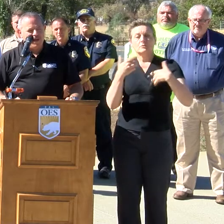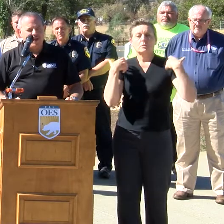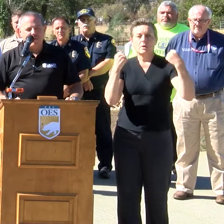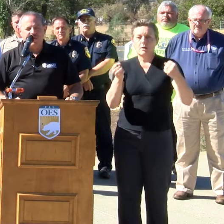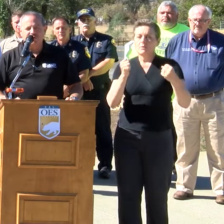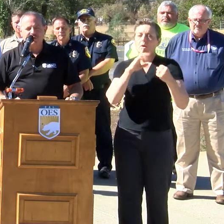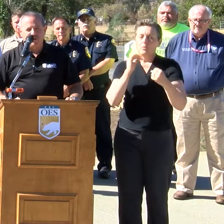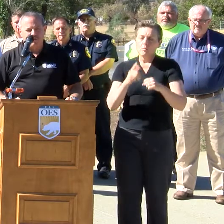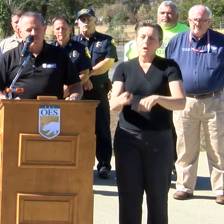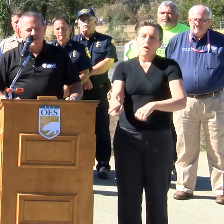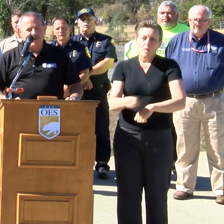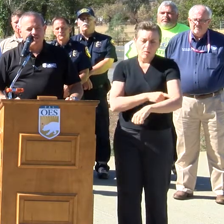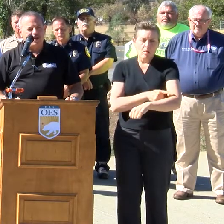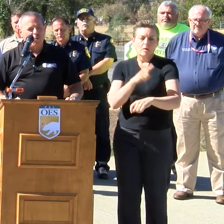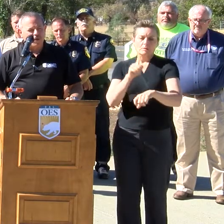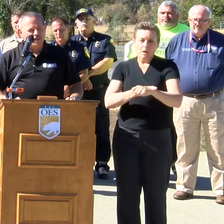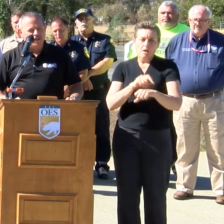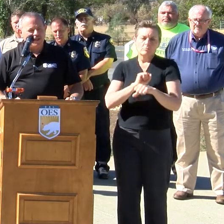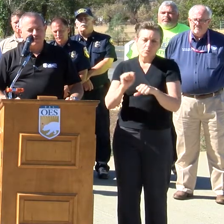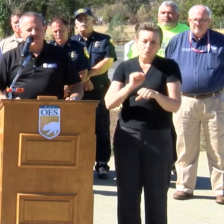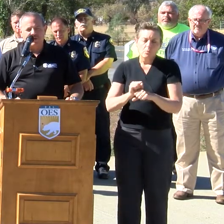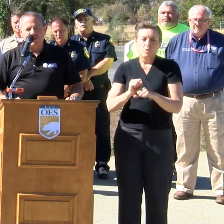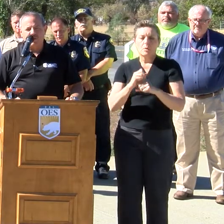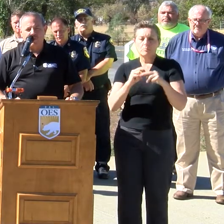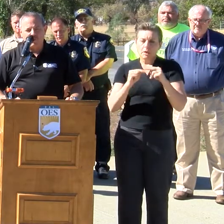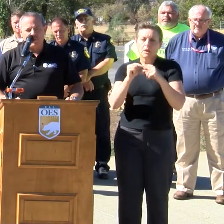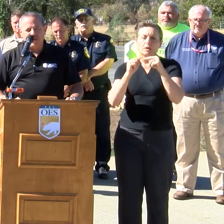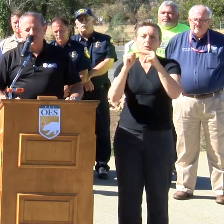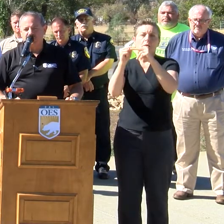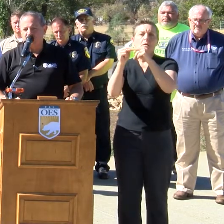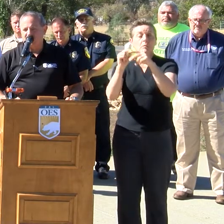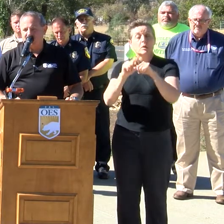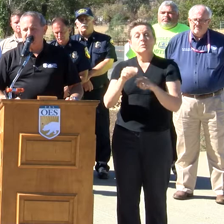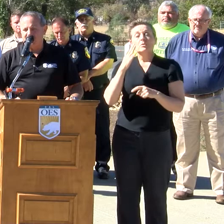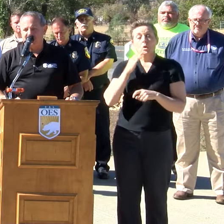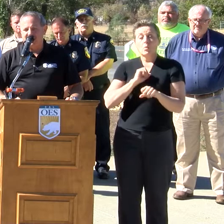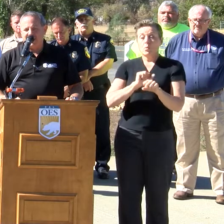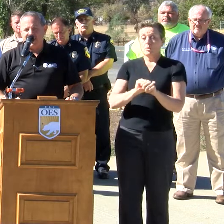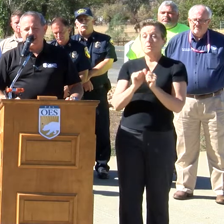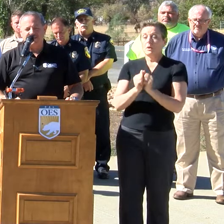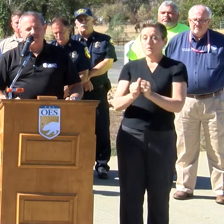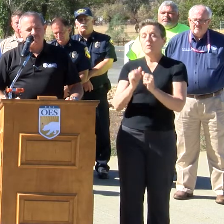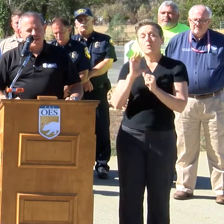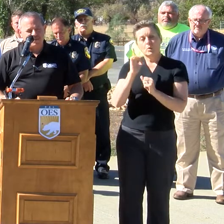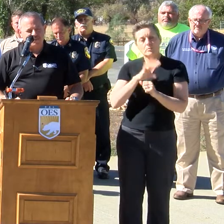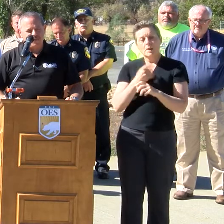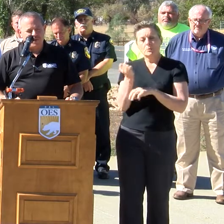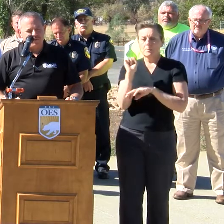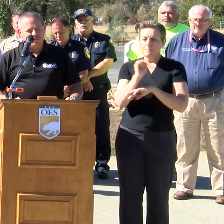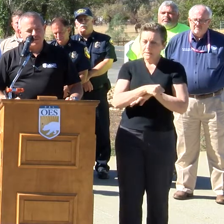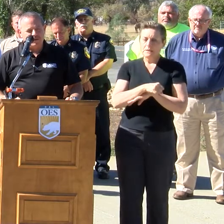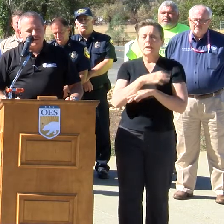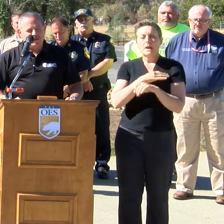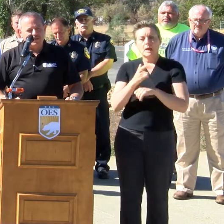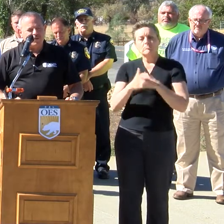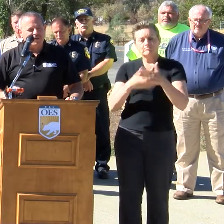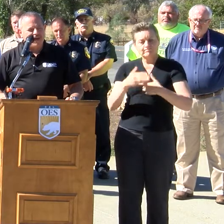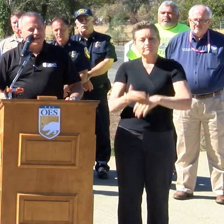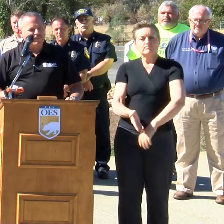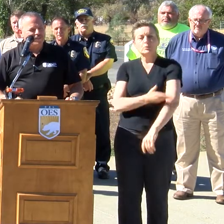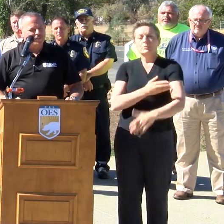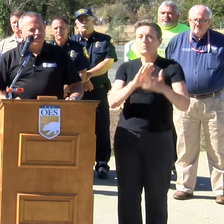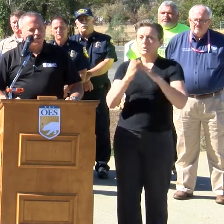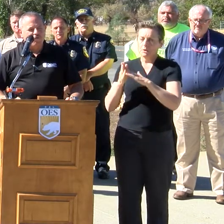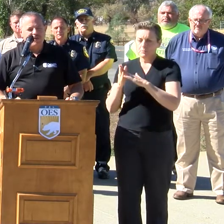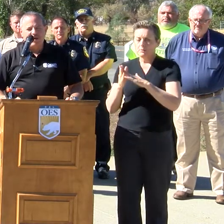I know, and I want you to know that working together, we will be able to overcome and make things better. So